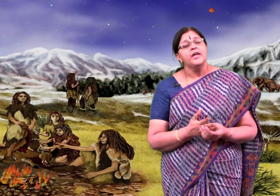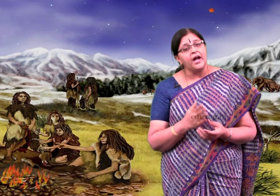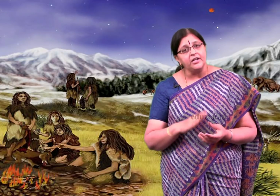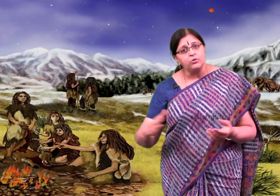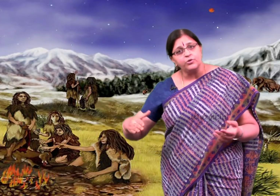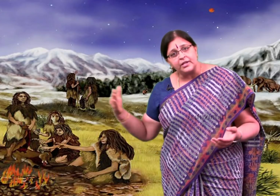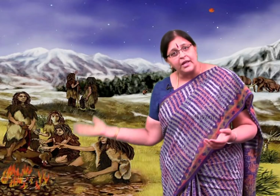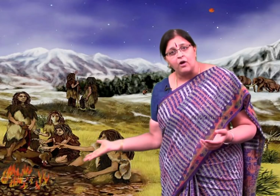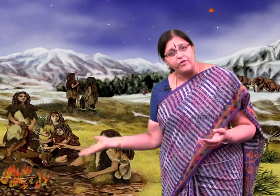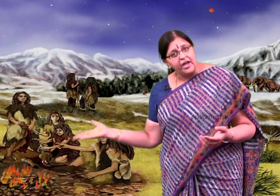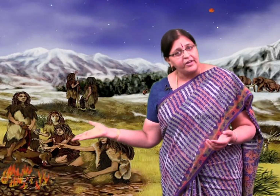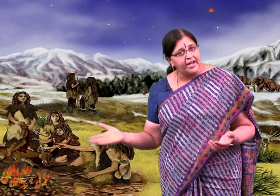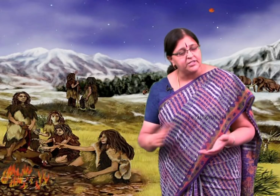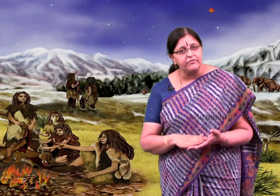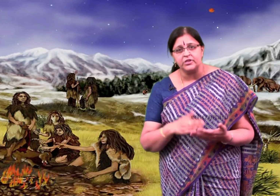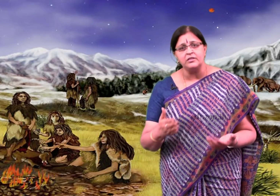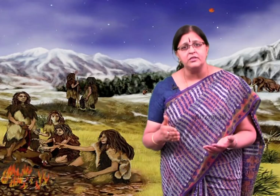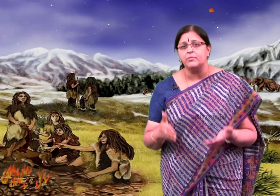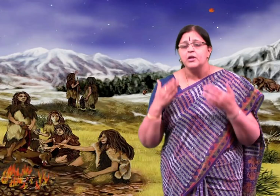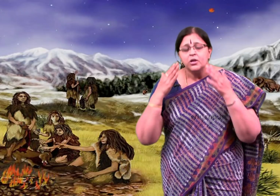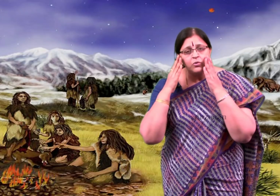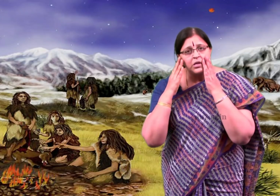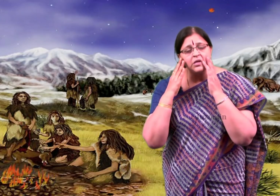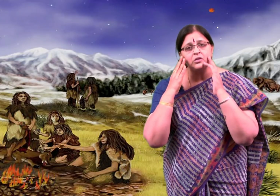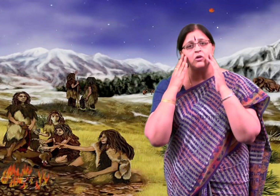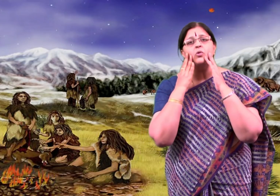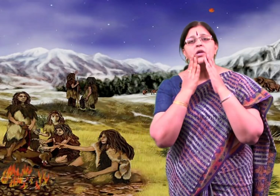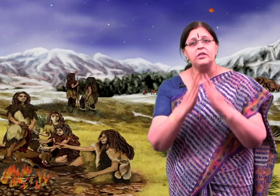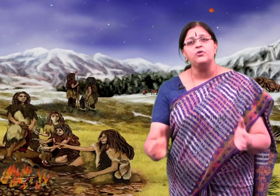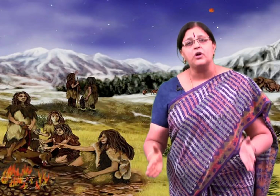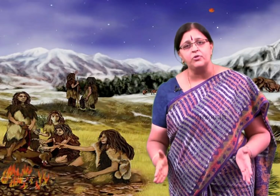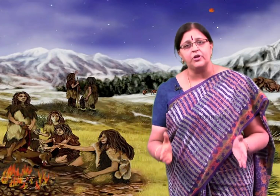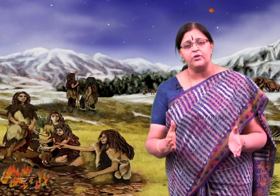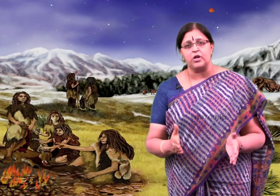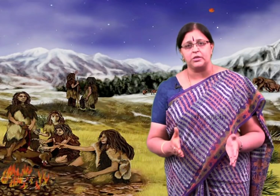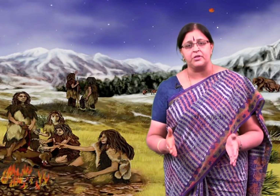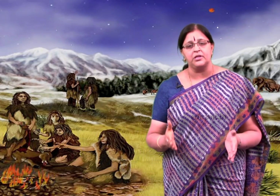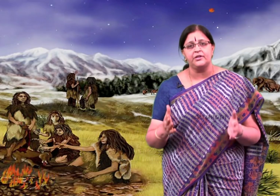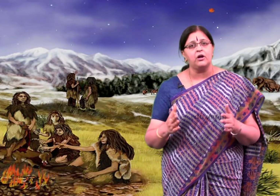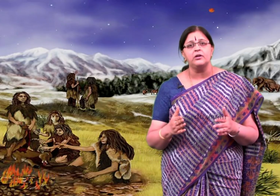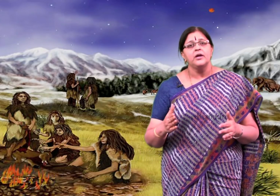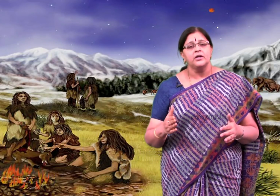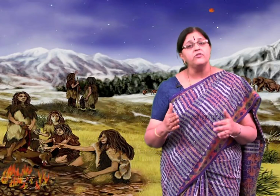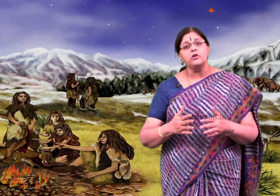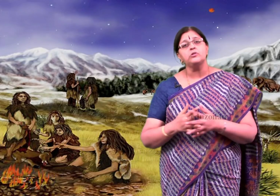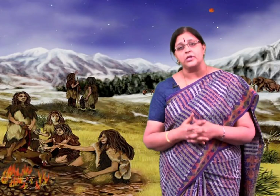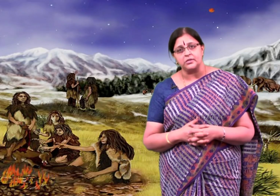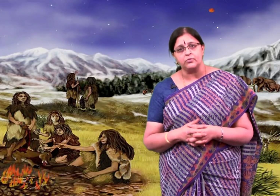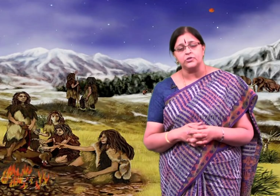he understood just like how we have enacted, with signs and symbols, it is not so easy to communicate, to express, he did not, he was not so successful,